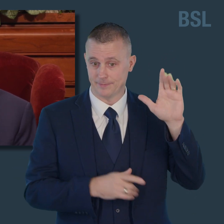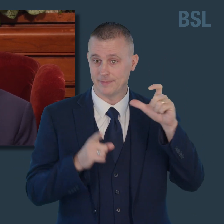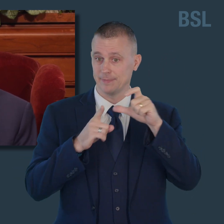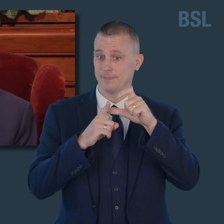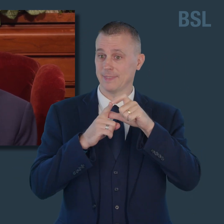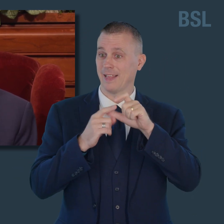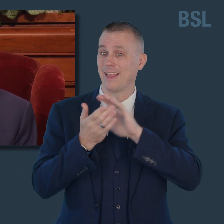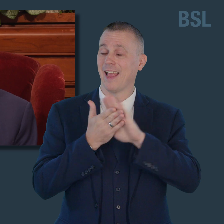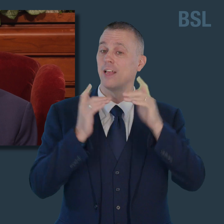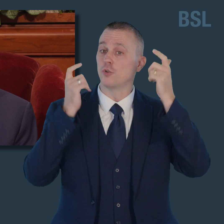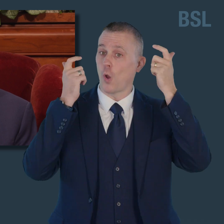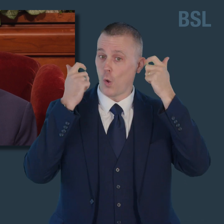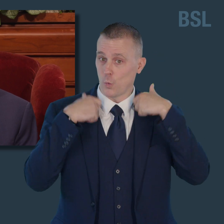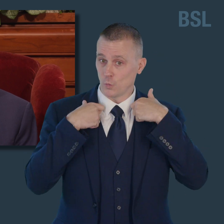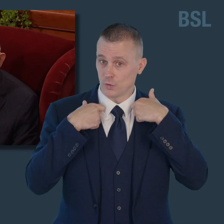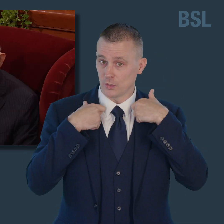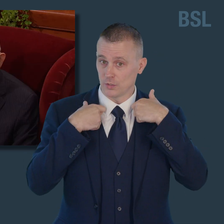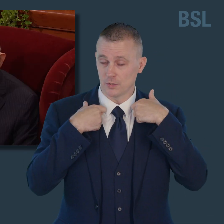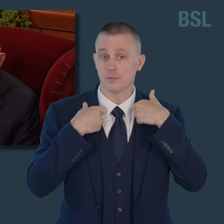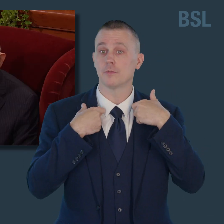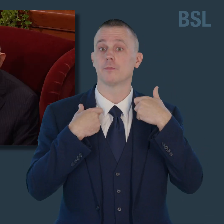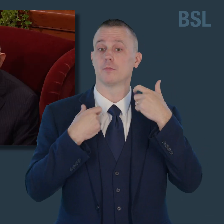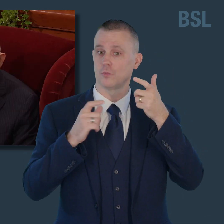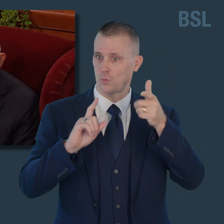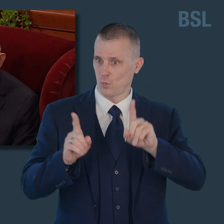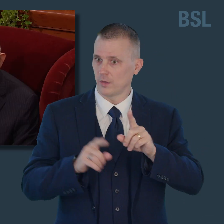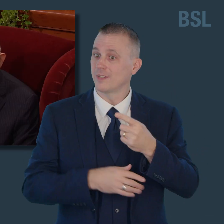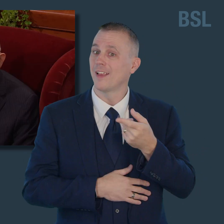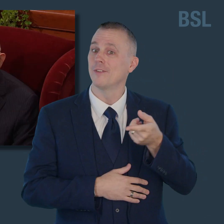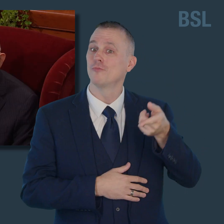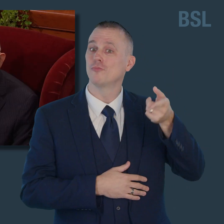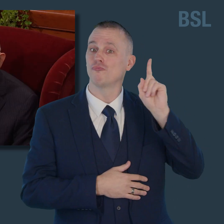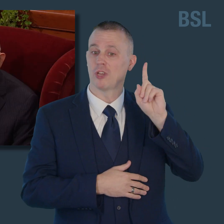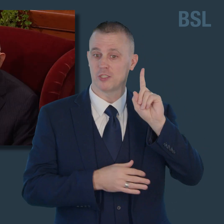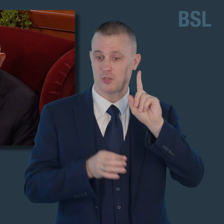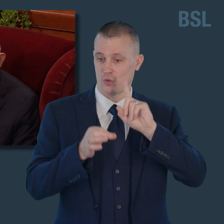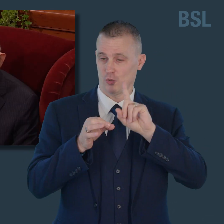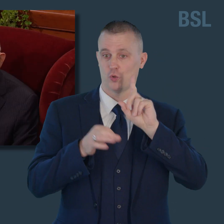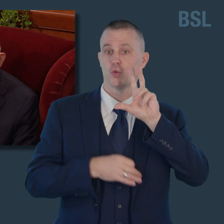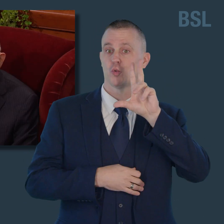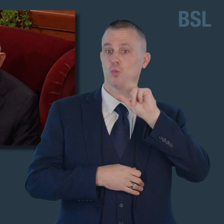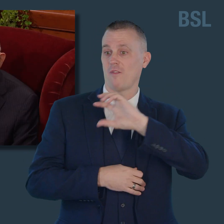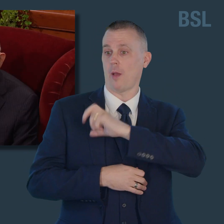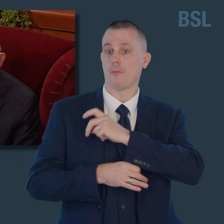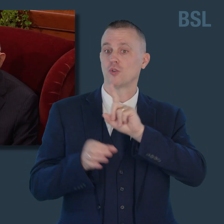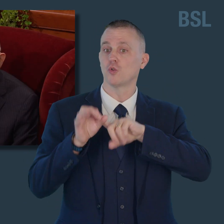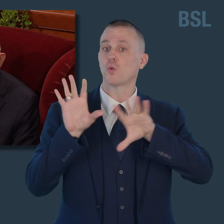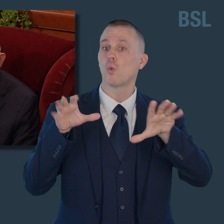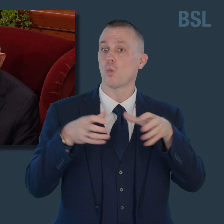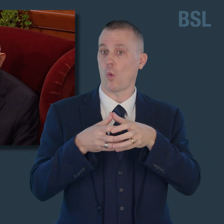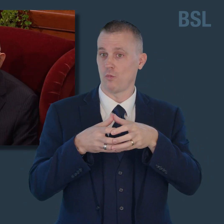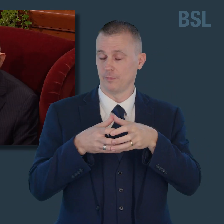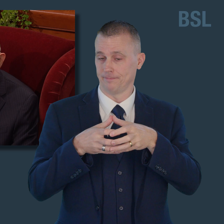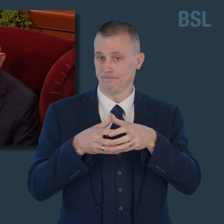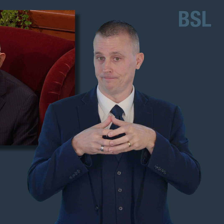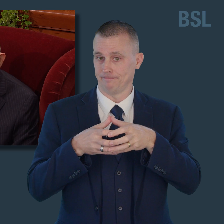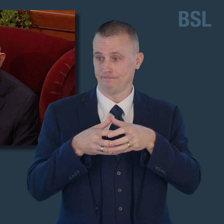Dallin H. Oakes as President of the Quorum of the Twelve Apostles